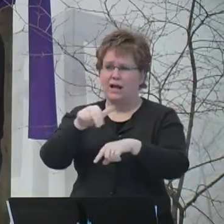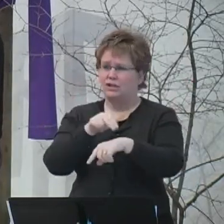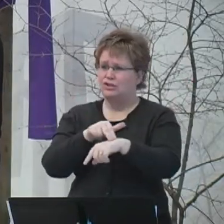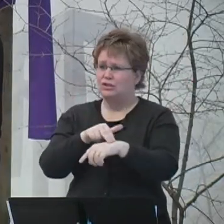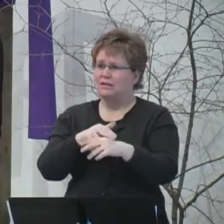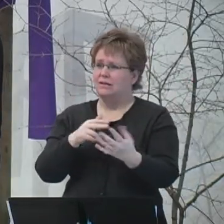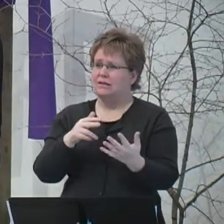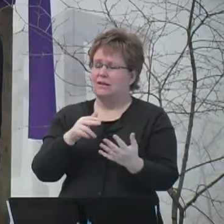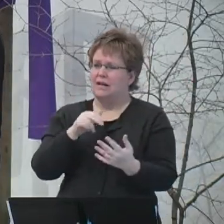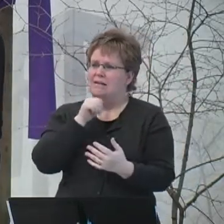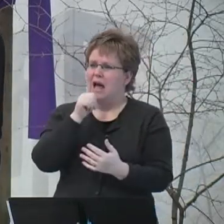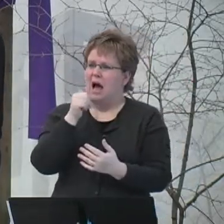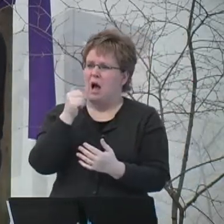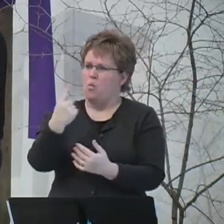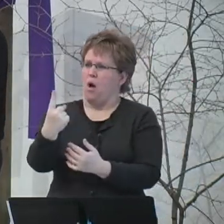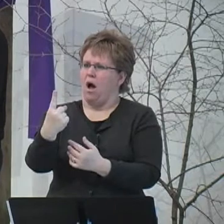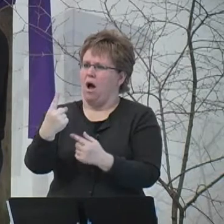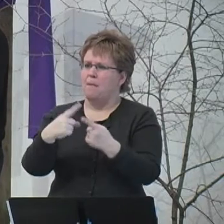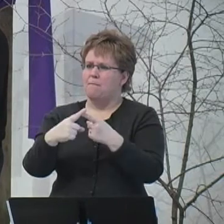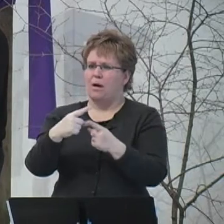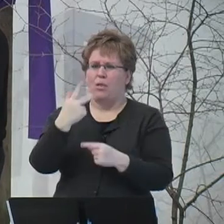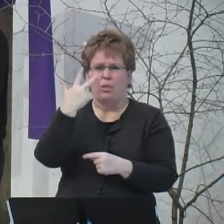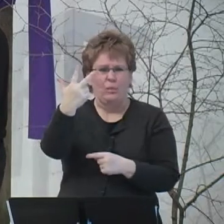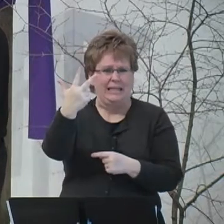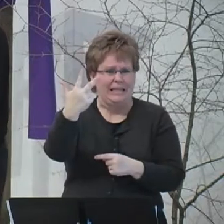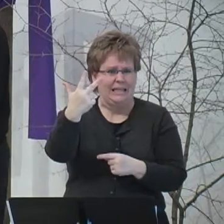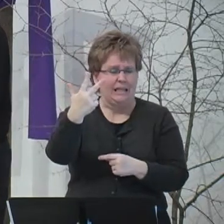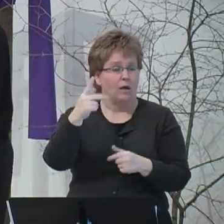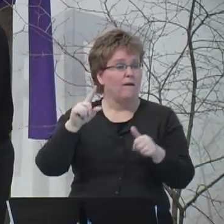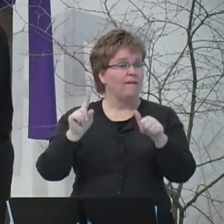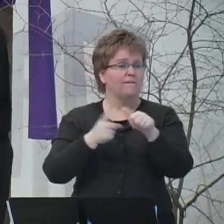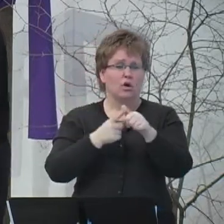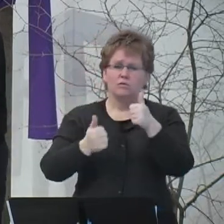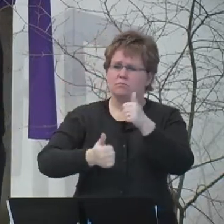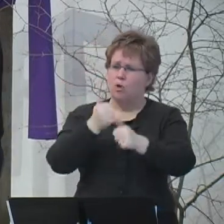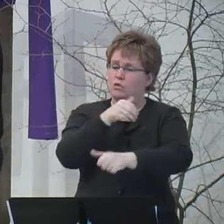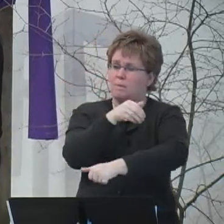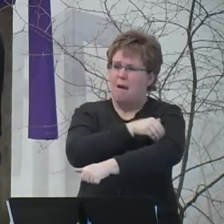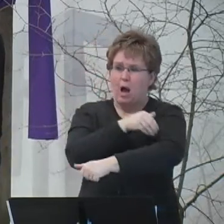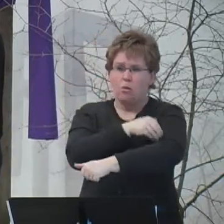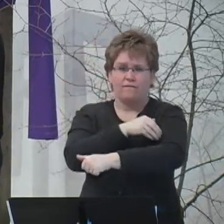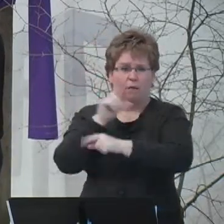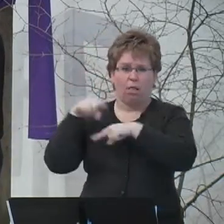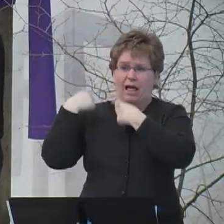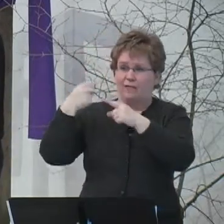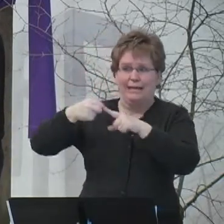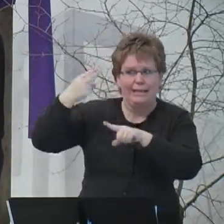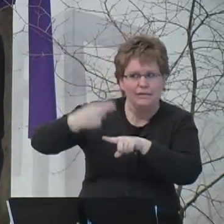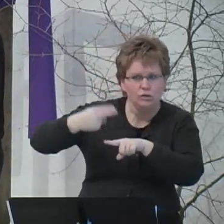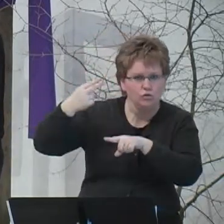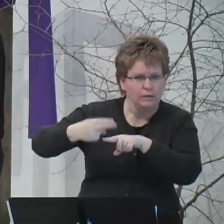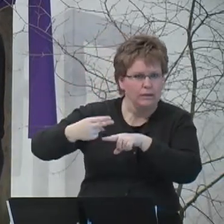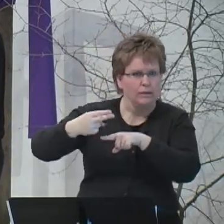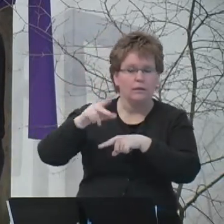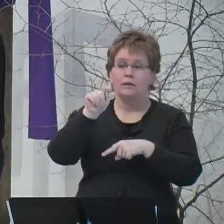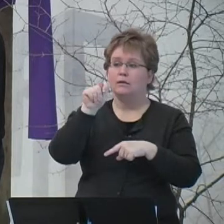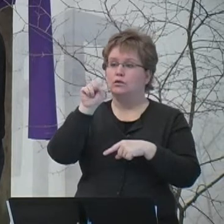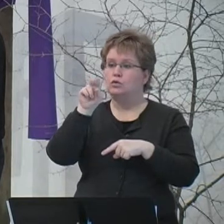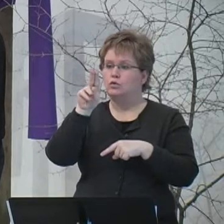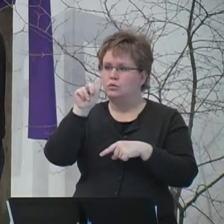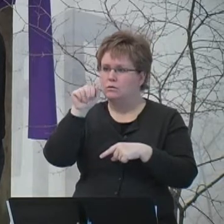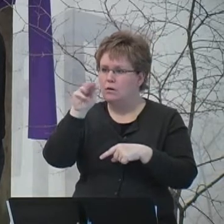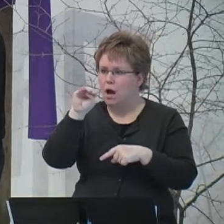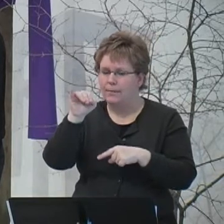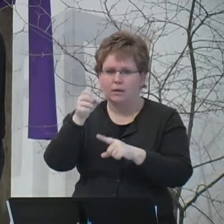And not just one, but three. First, one of the most powerful ever recorded earthquakes, followed by a tsunami